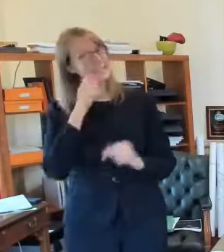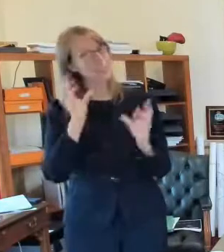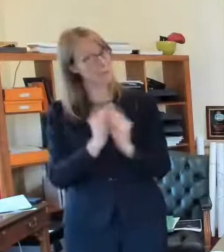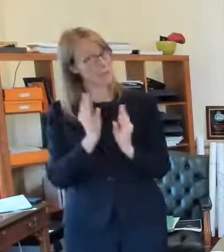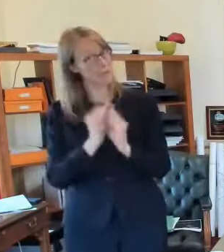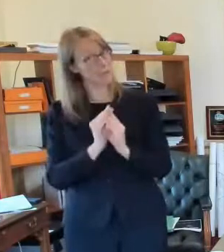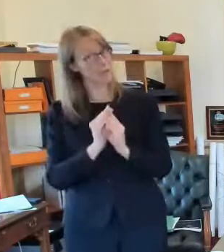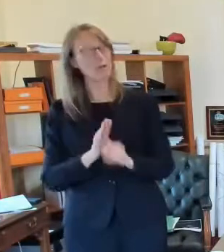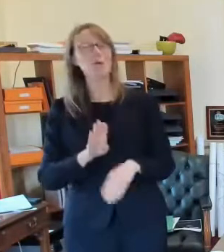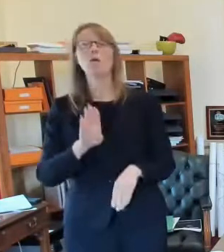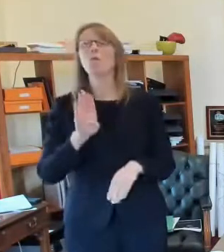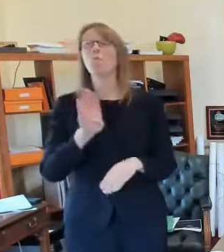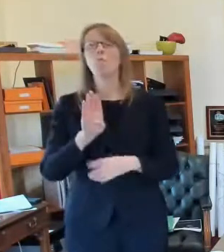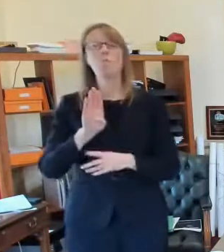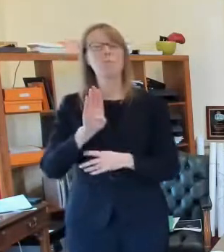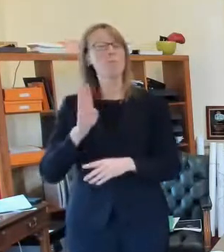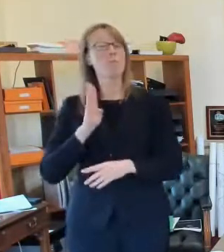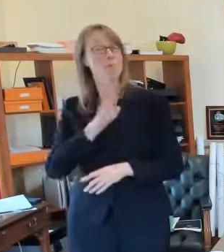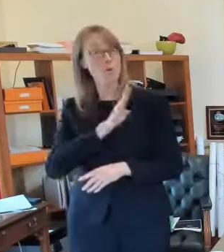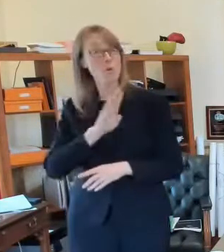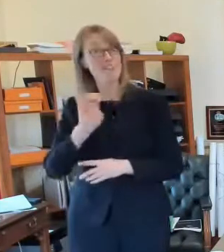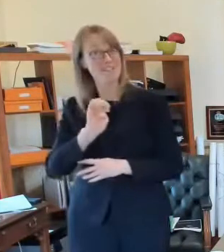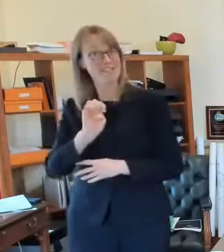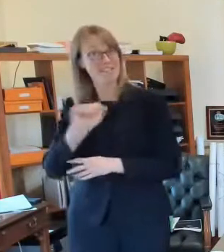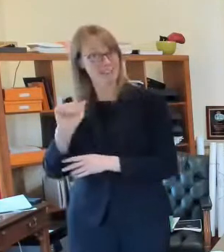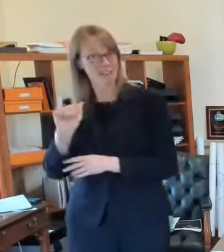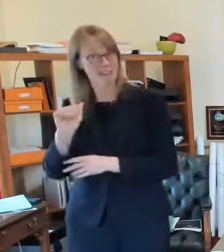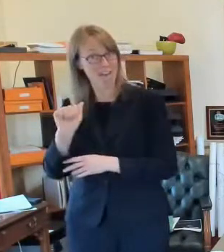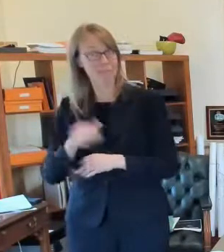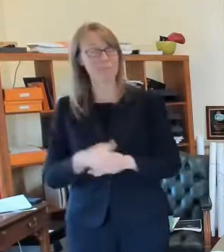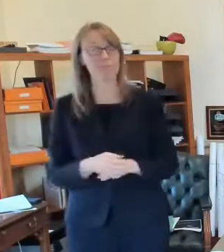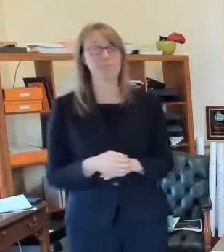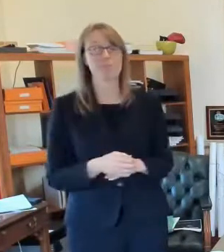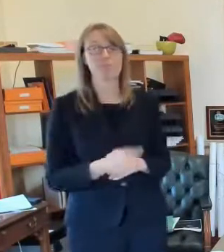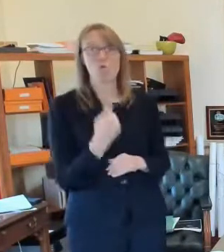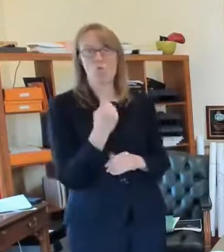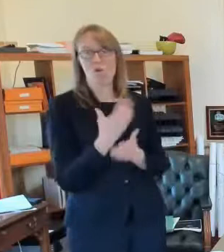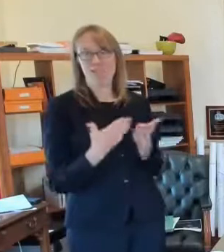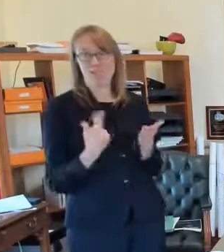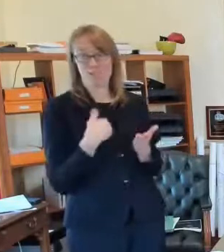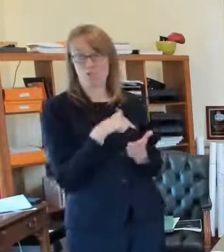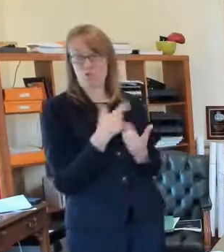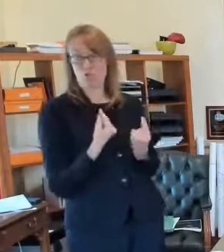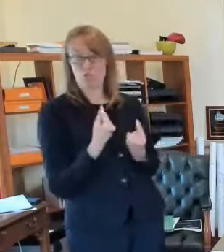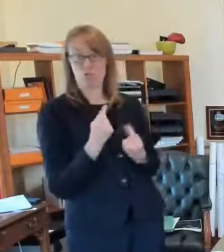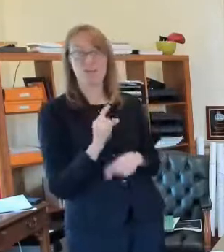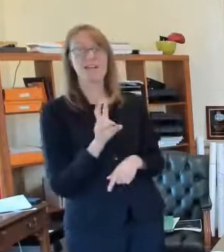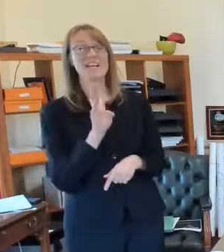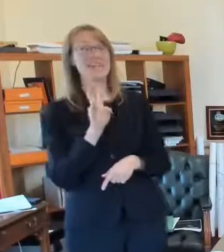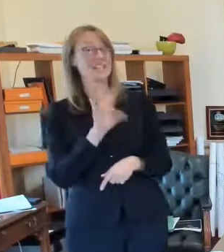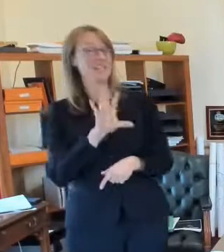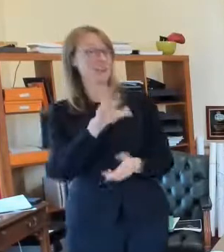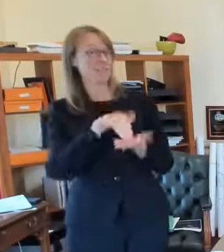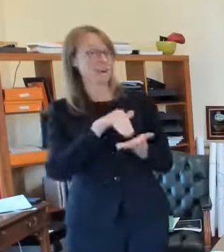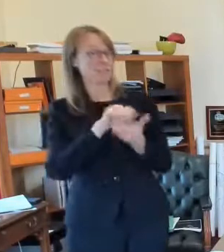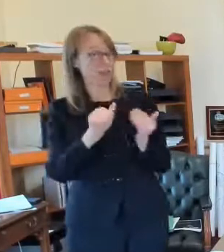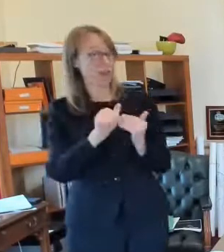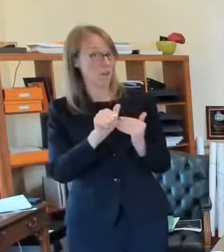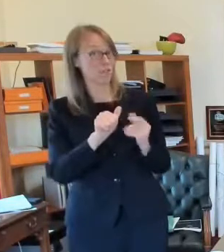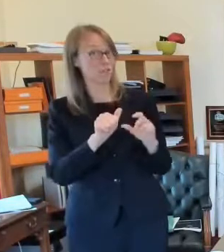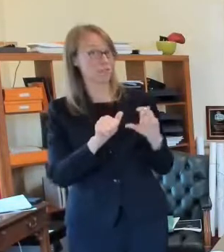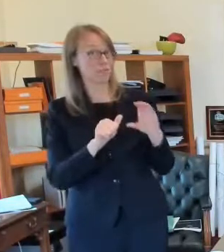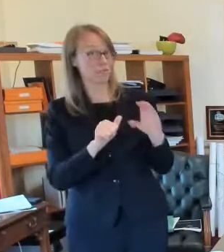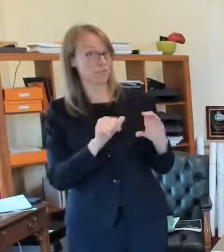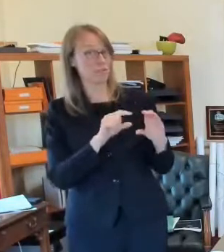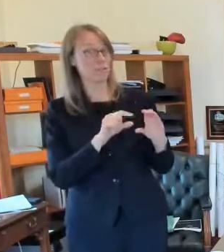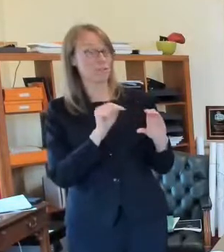and one of the things that we did at that meeting was we we transferred 75 000 probably doesn't sound like